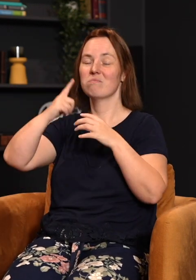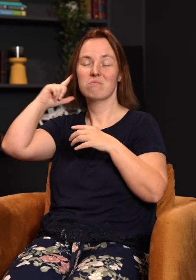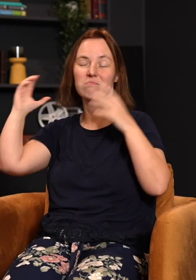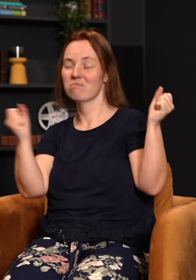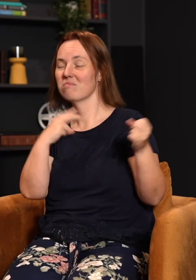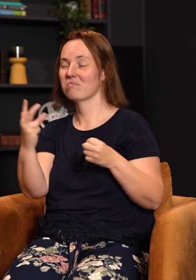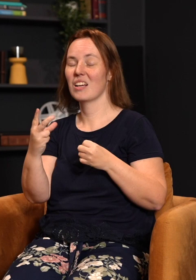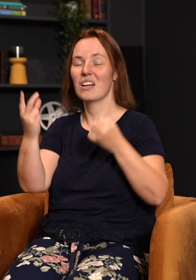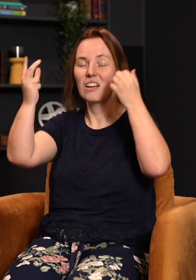finished.